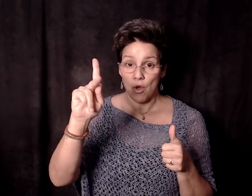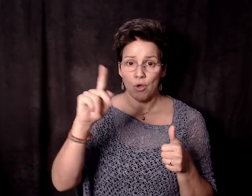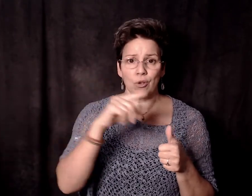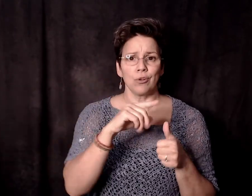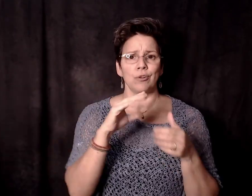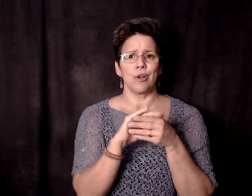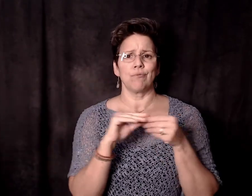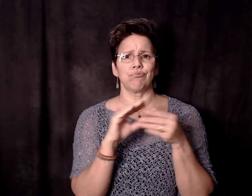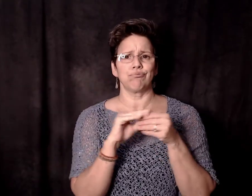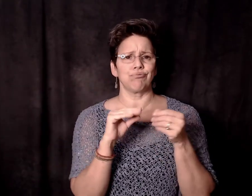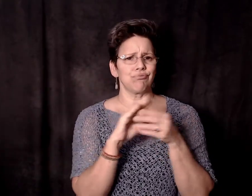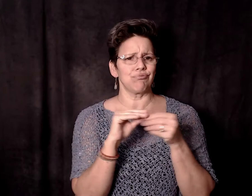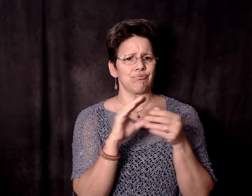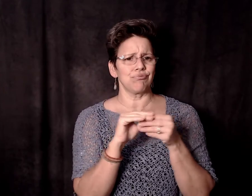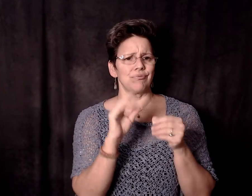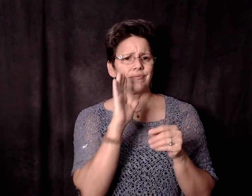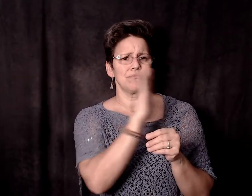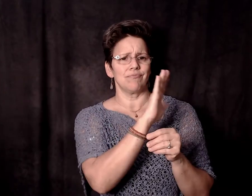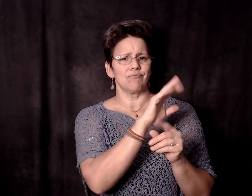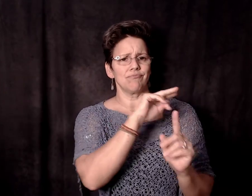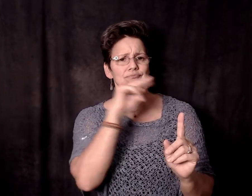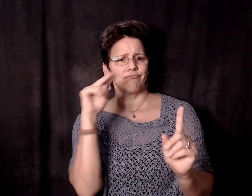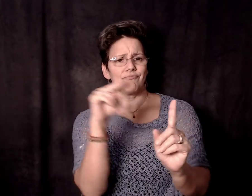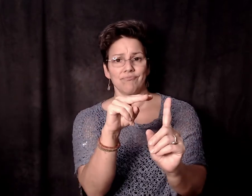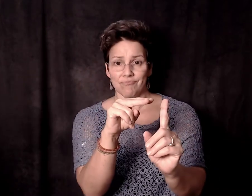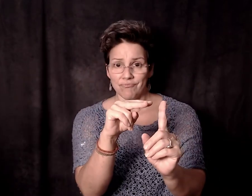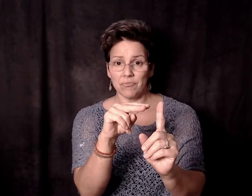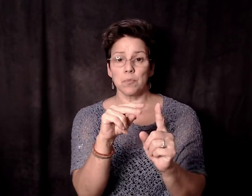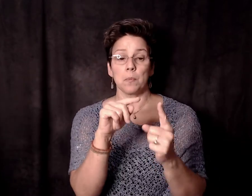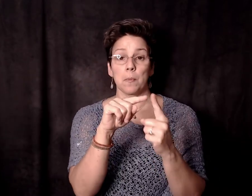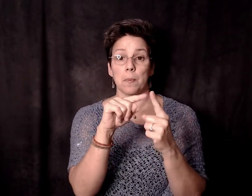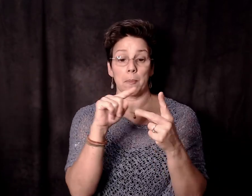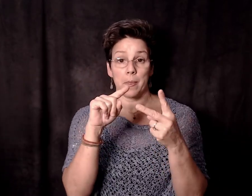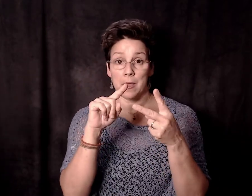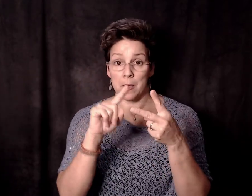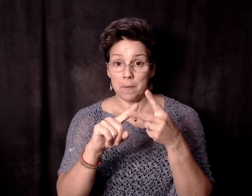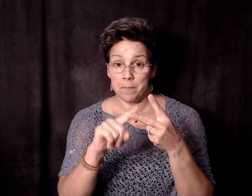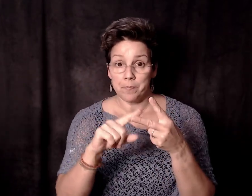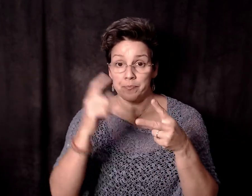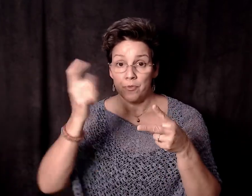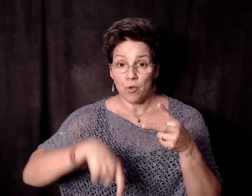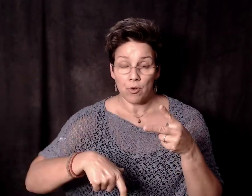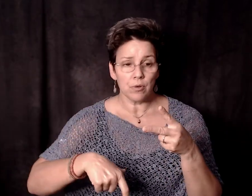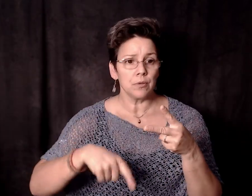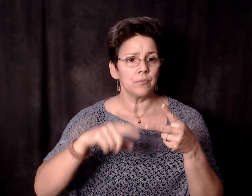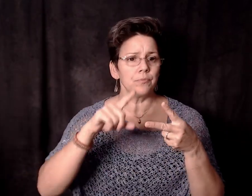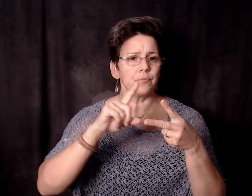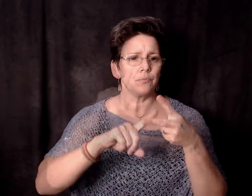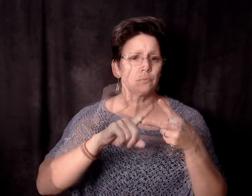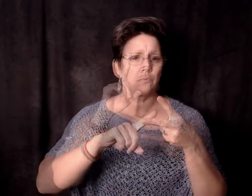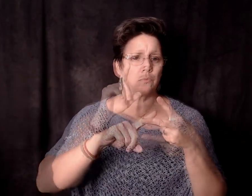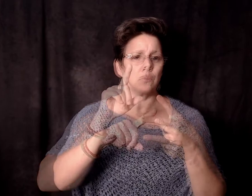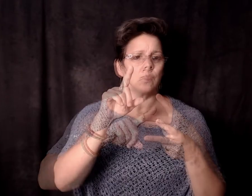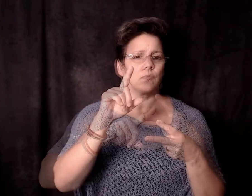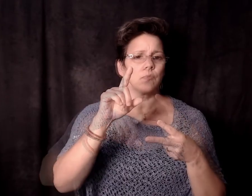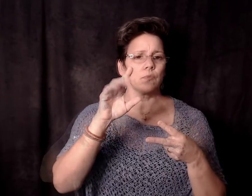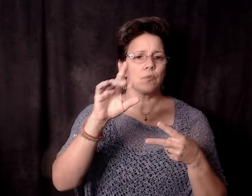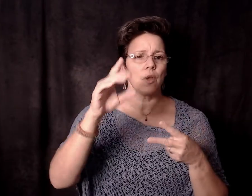You might have dirty problems. We don't get to this point if there's not an issue. It's unacceptable. You need to get a long look, because that's what you're too